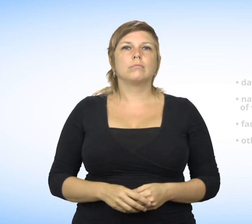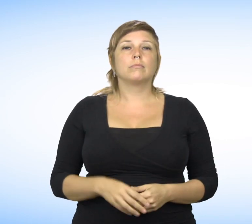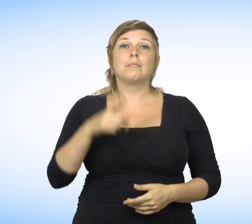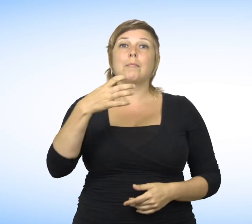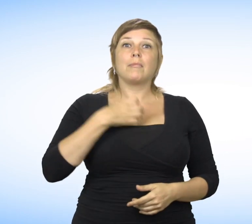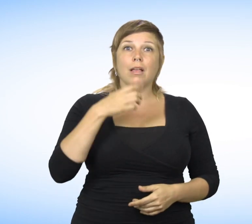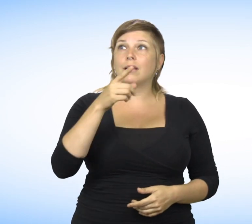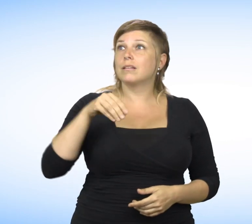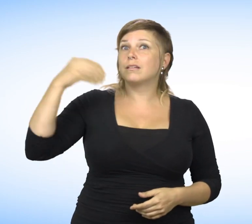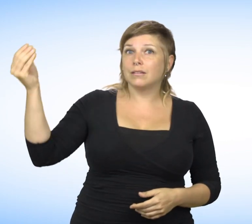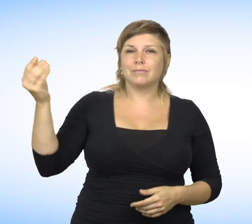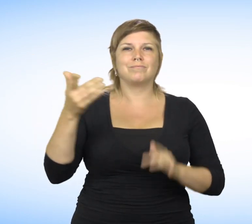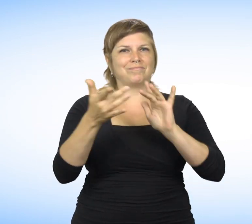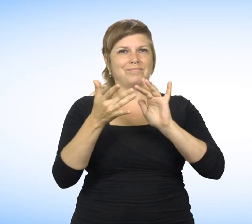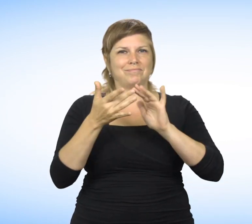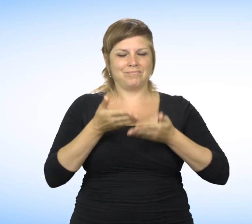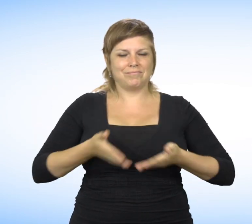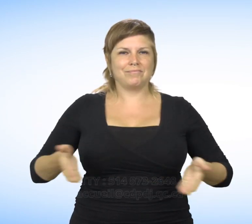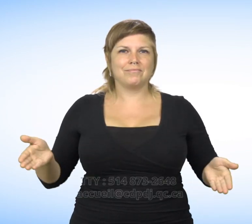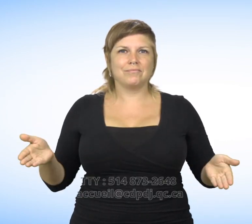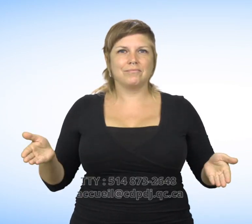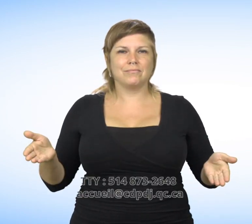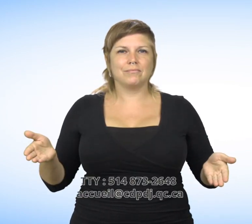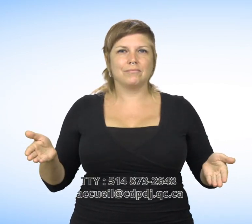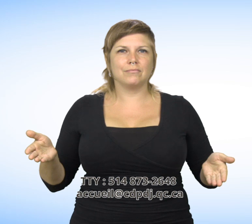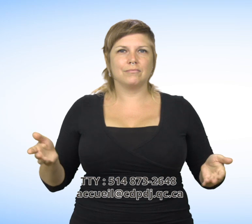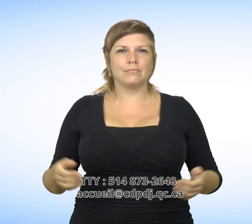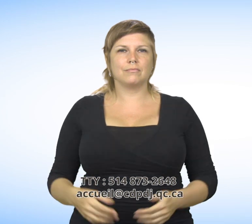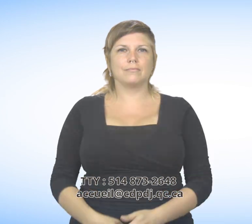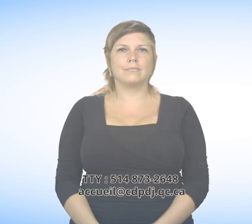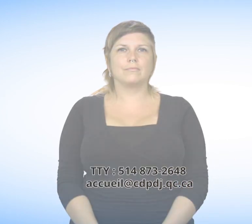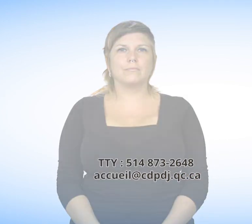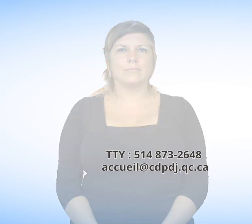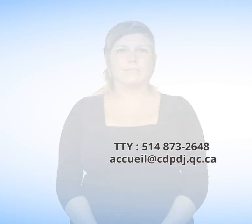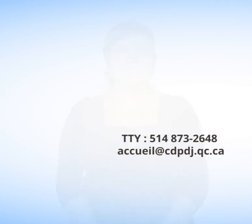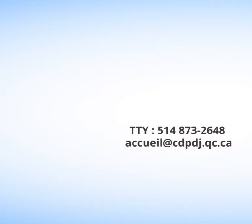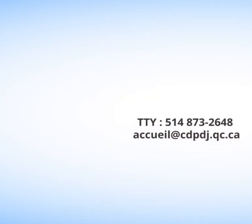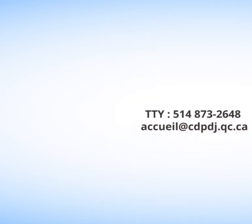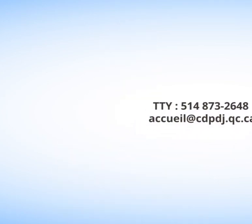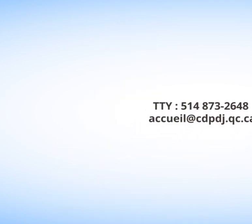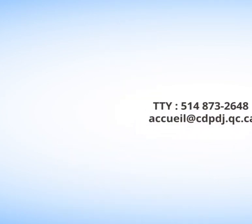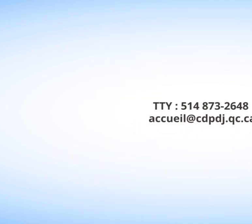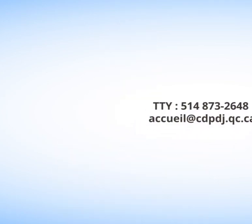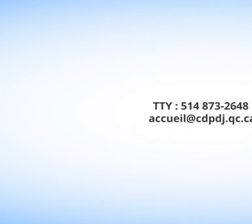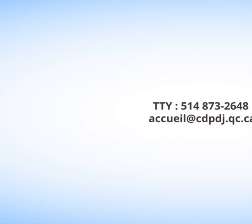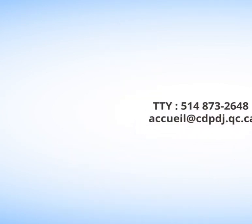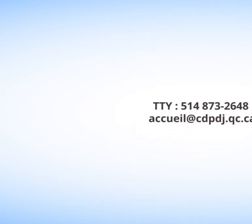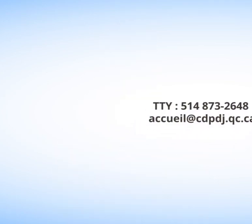To file a complaint, contact us by TTY at 514-873-2648 or by